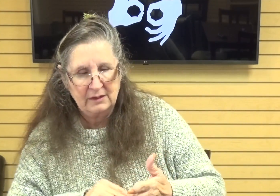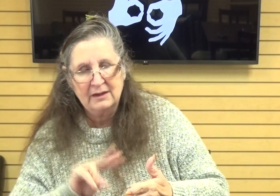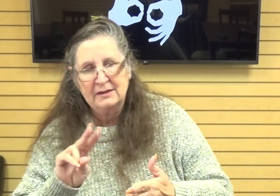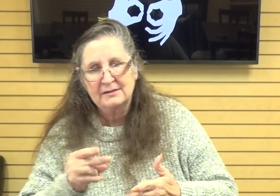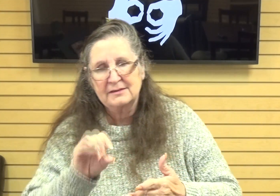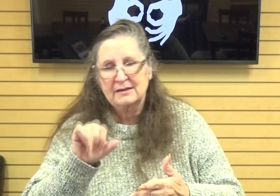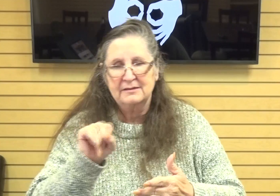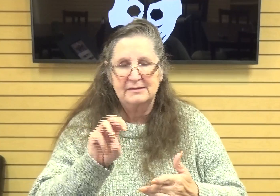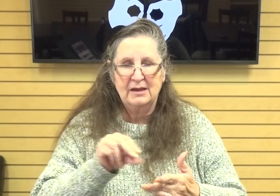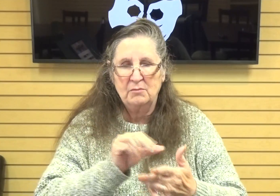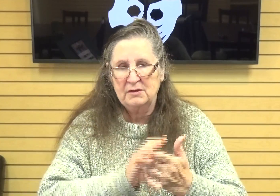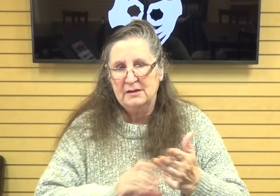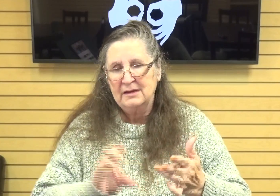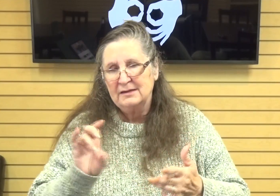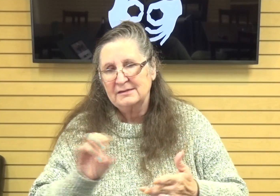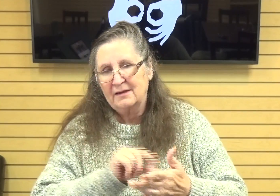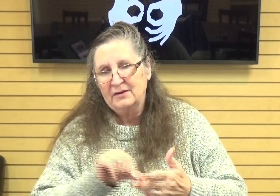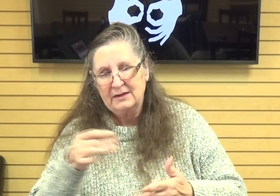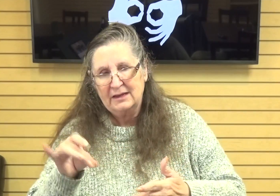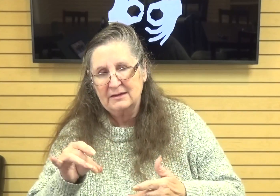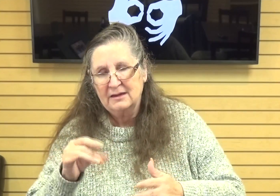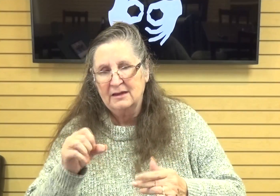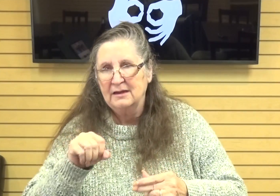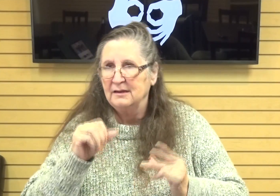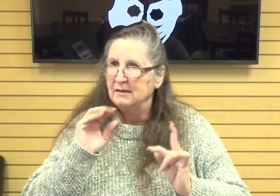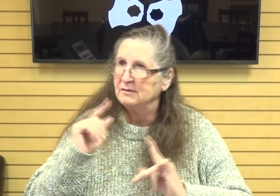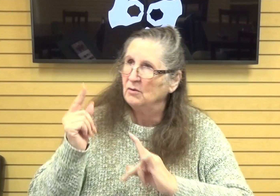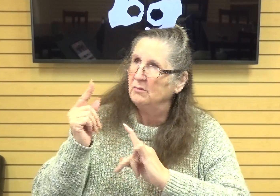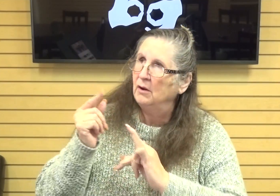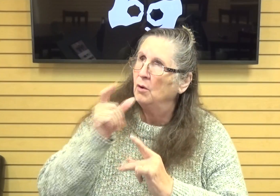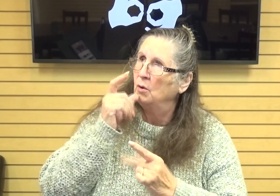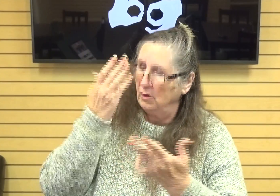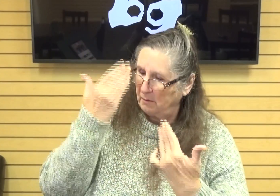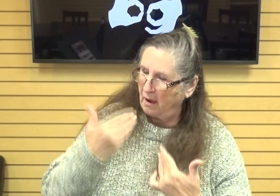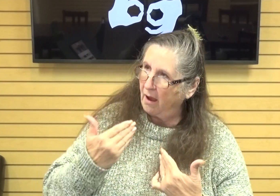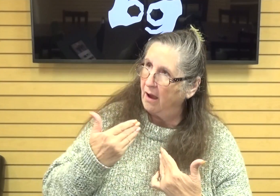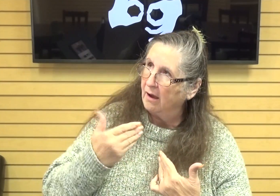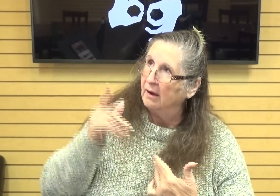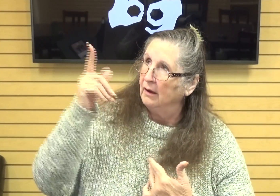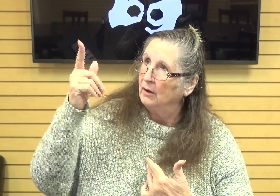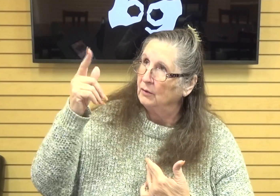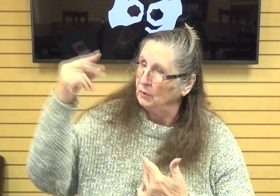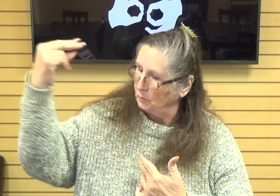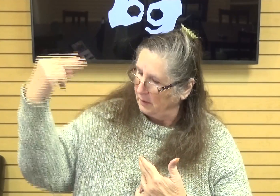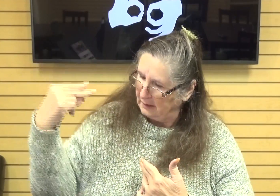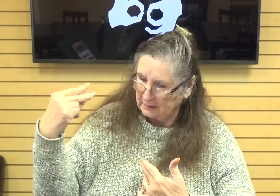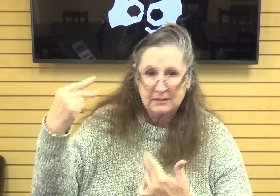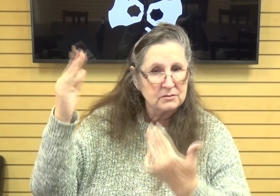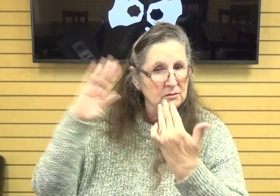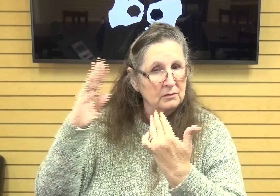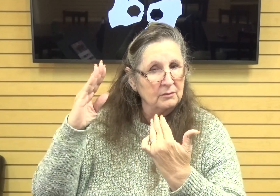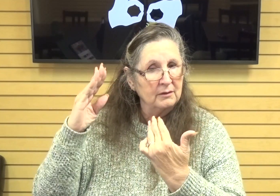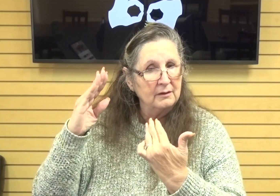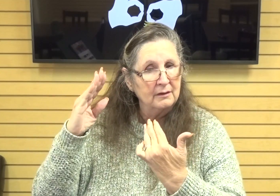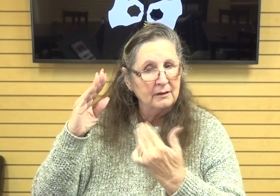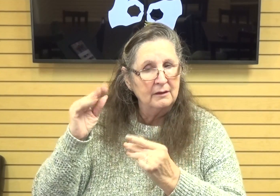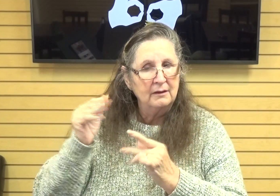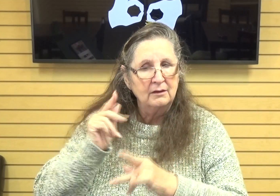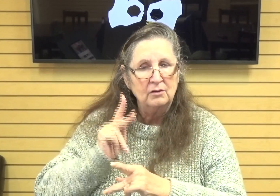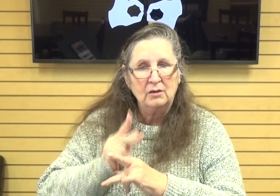you know samuel's going before the lord who am i and who am i that you've you kept me in this place so to speak